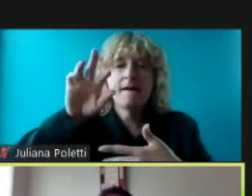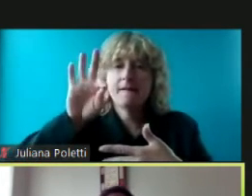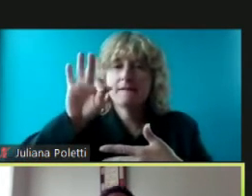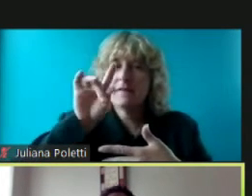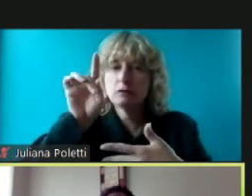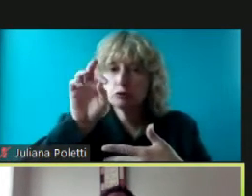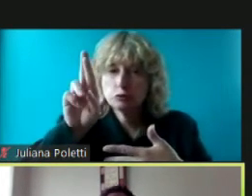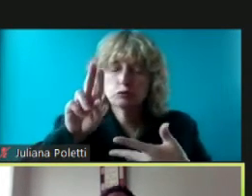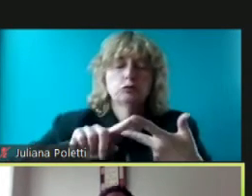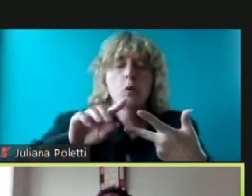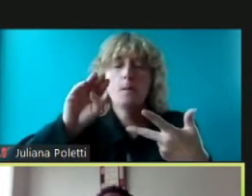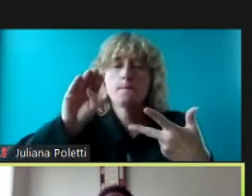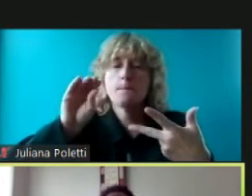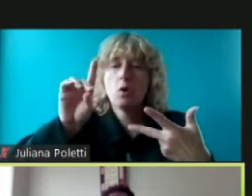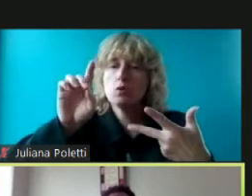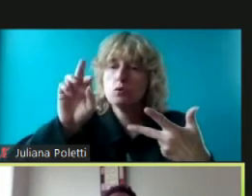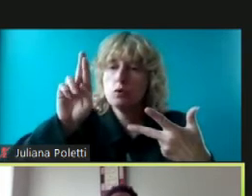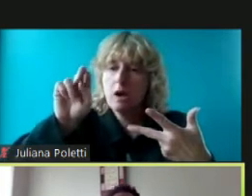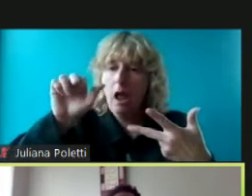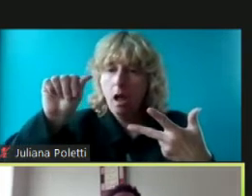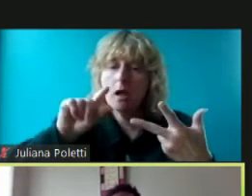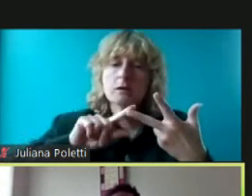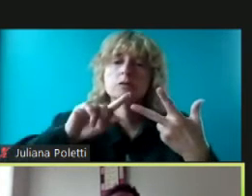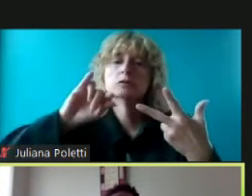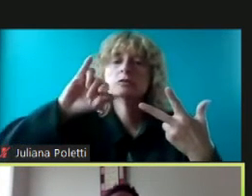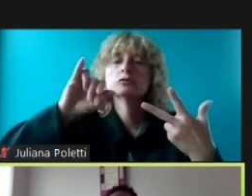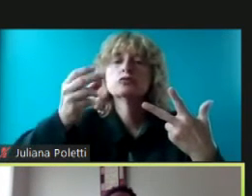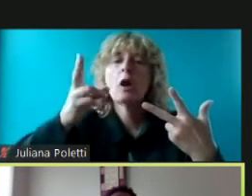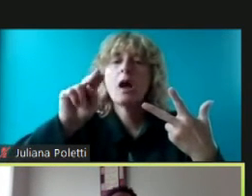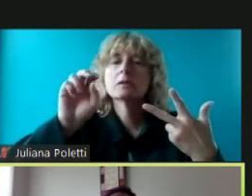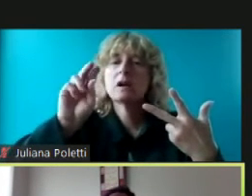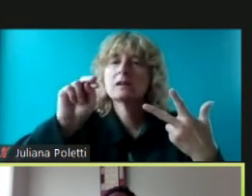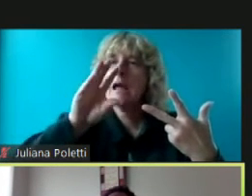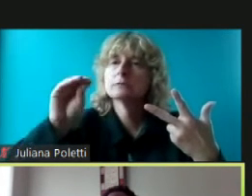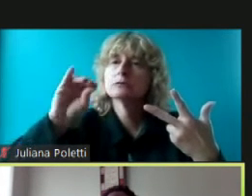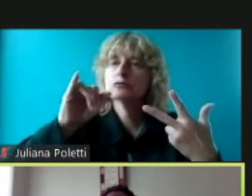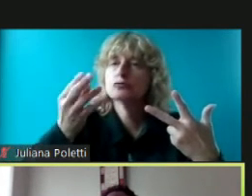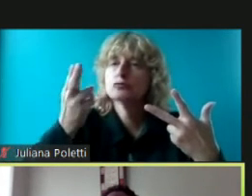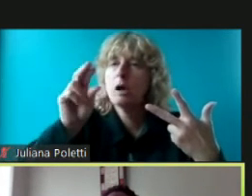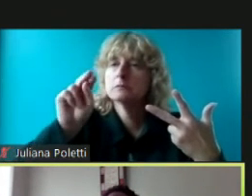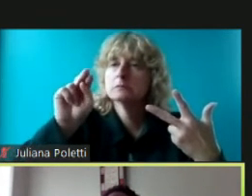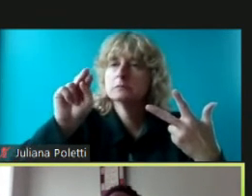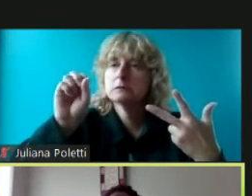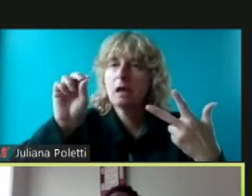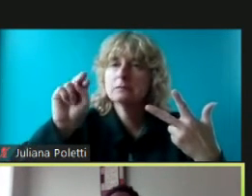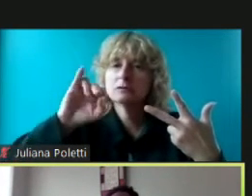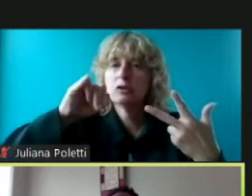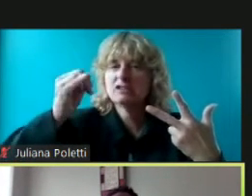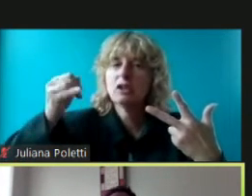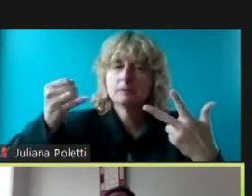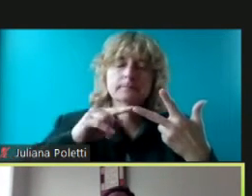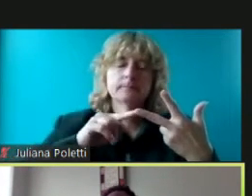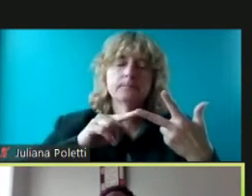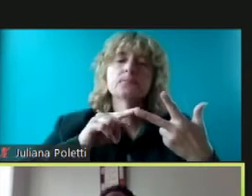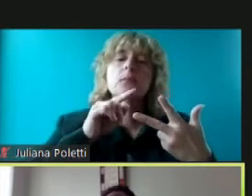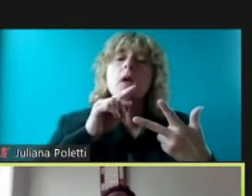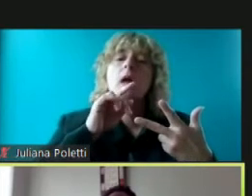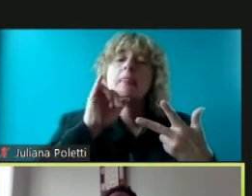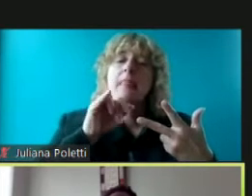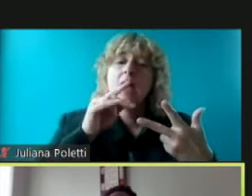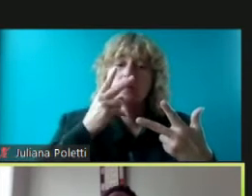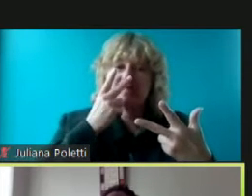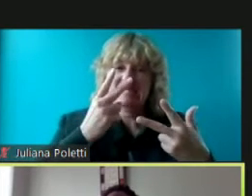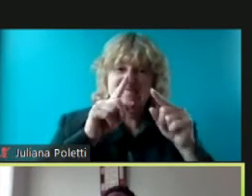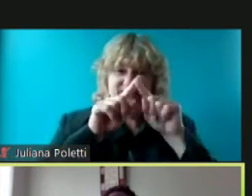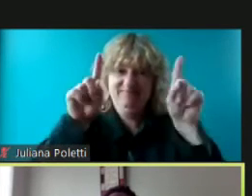those if you look at the bottom of that screen where it says preventing death from covet 19 those are